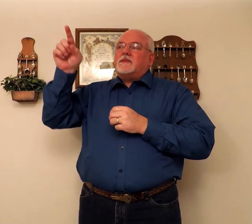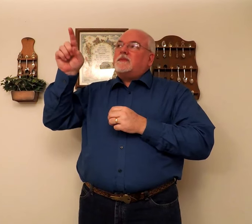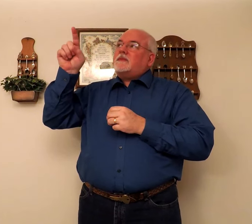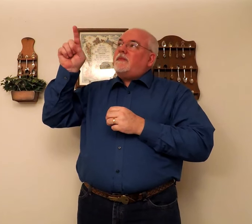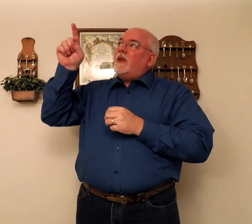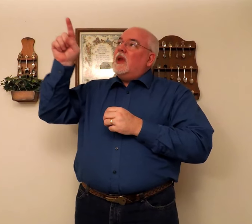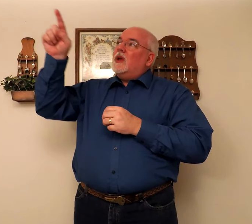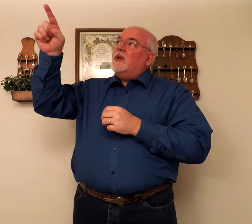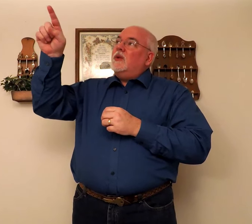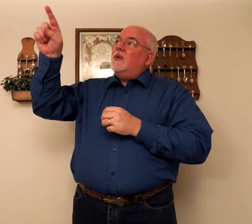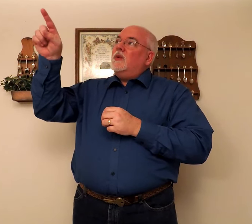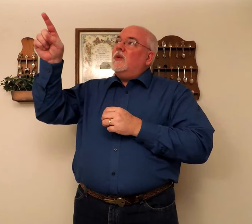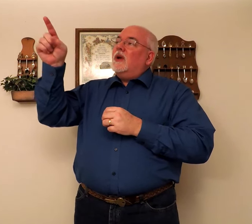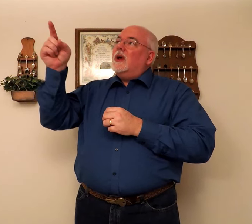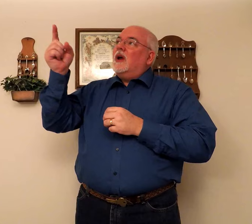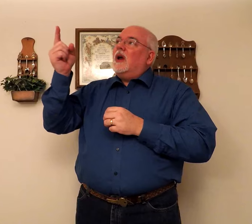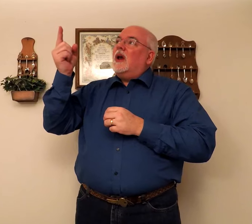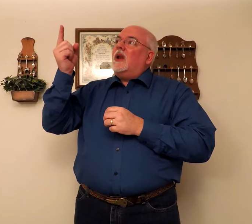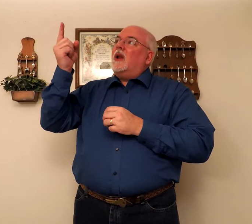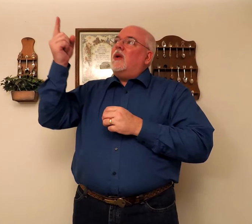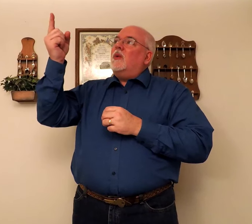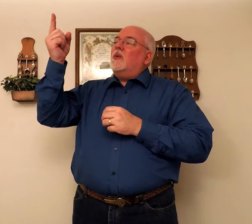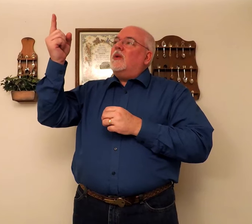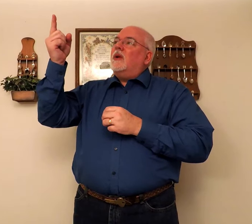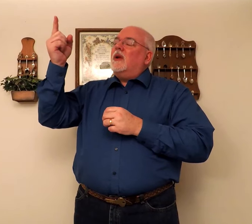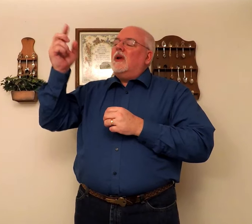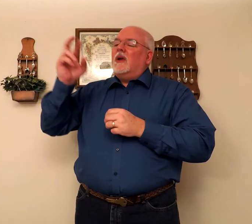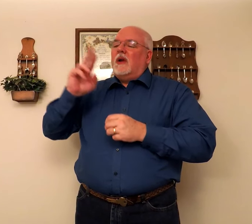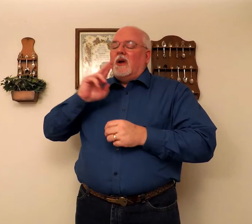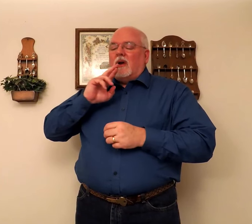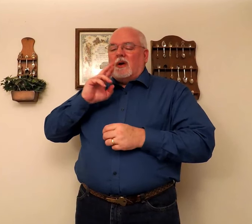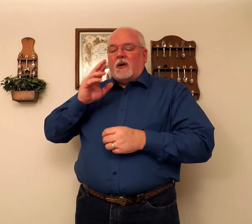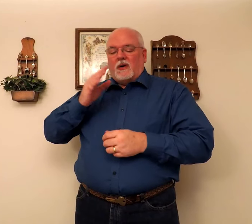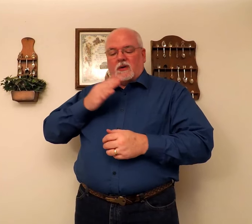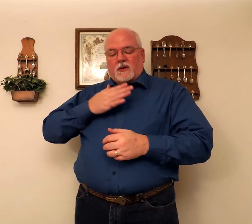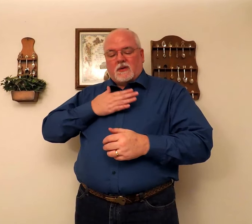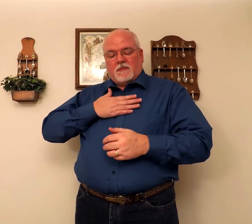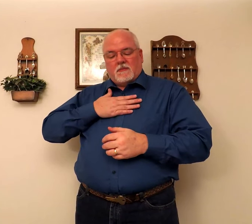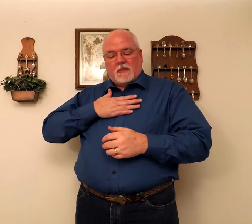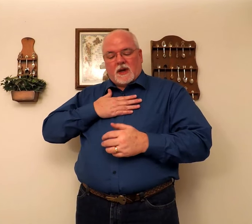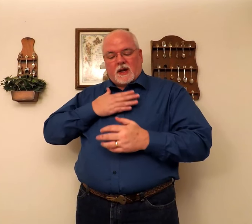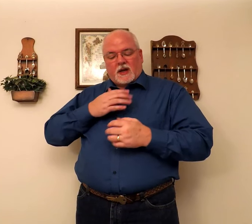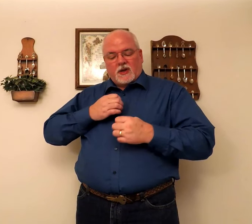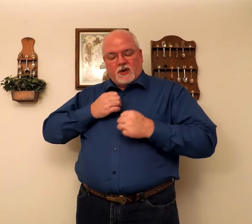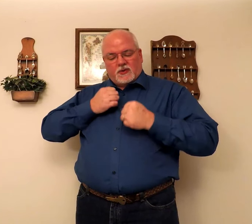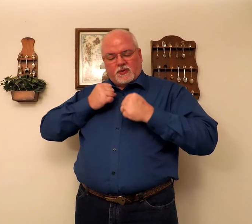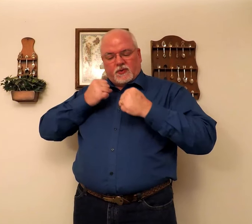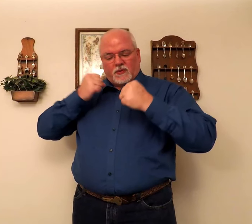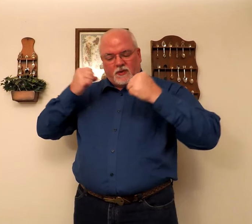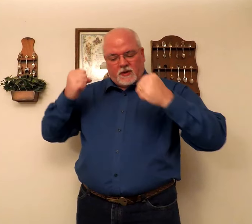You alone are my strength,